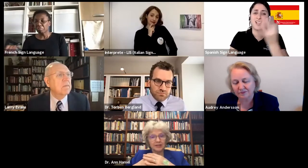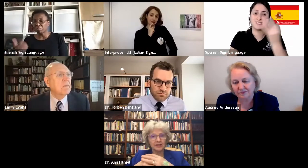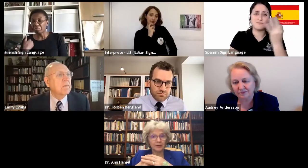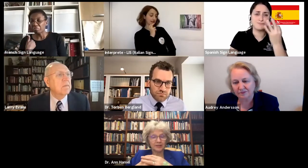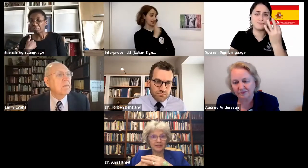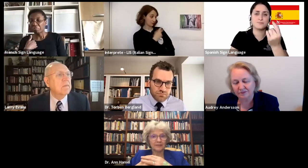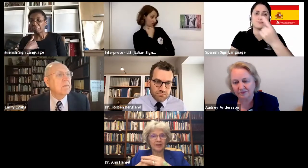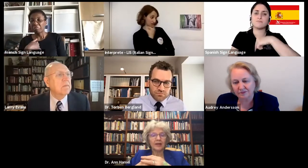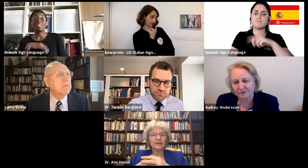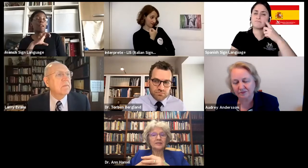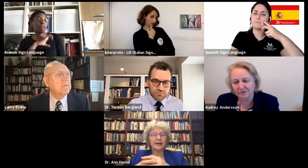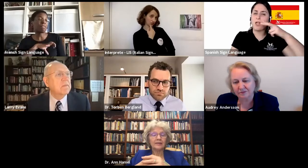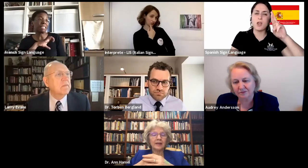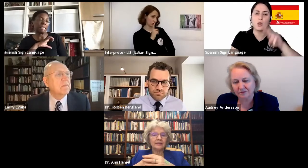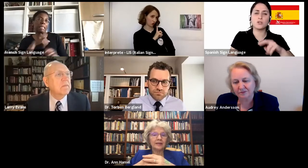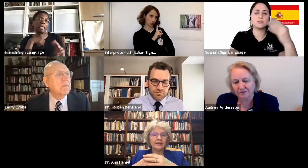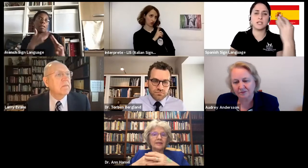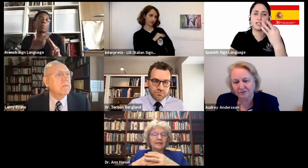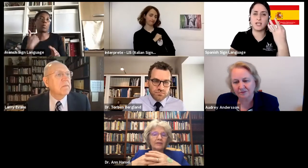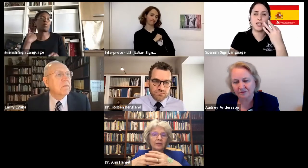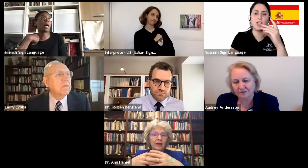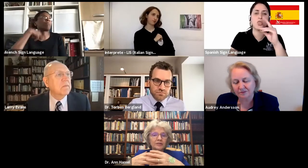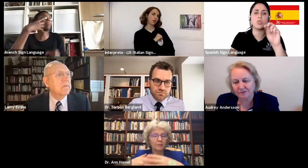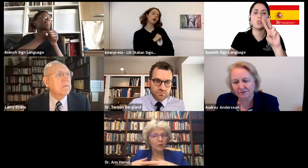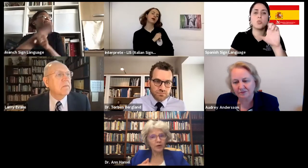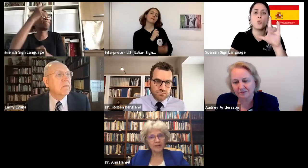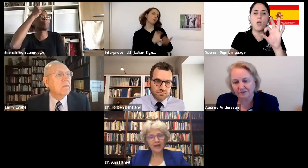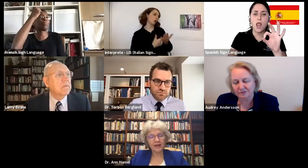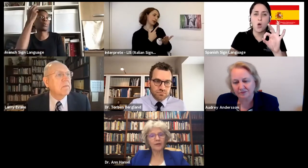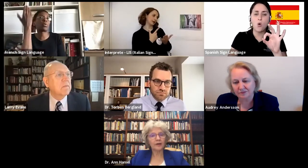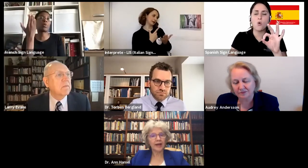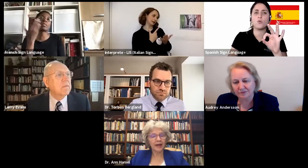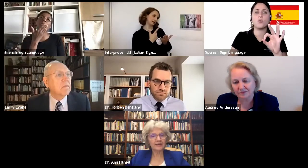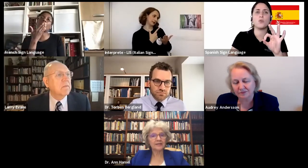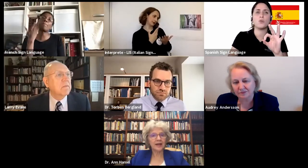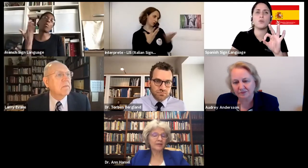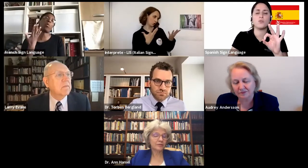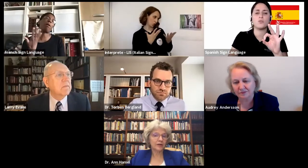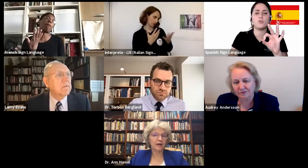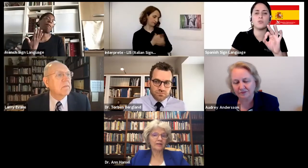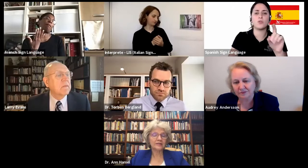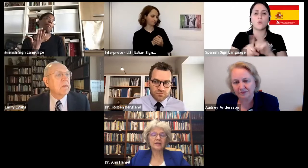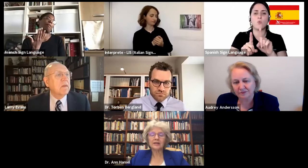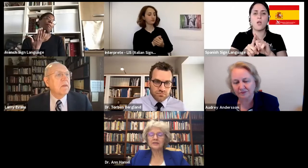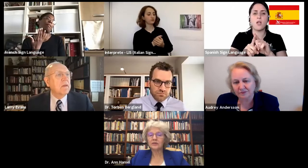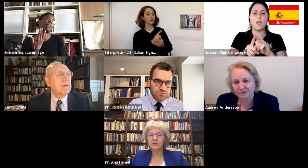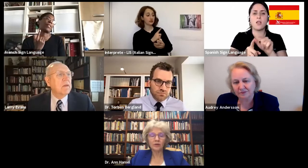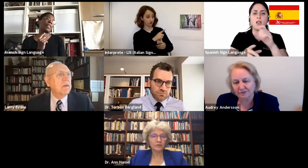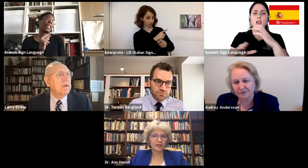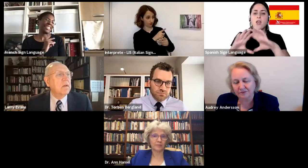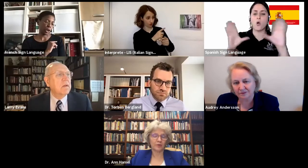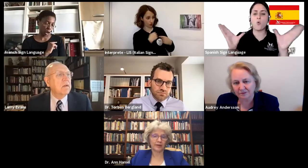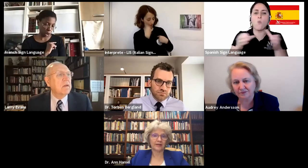best in community. It's like the level of support and care that one has after a loss is